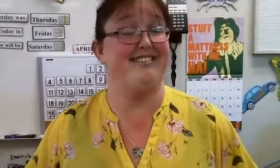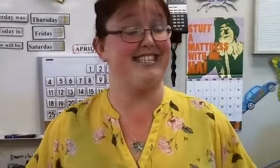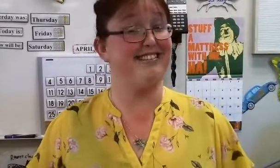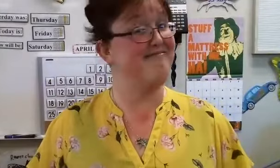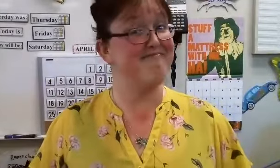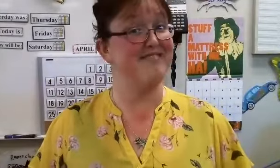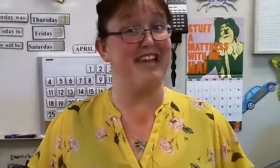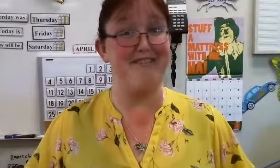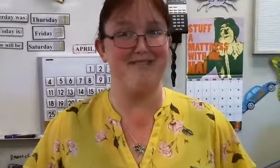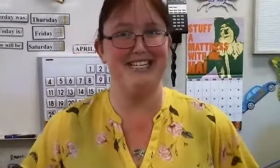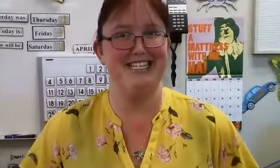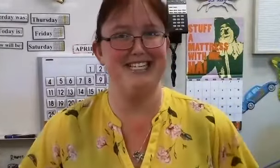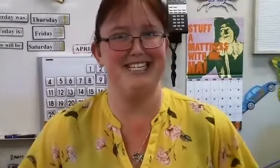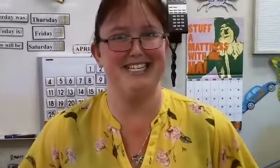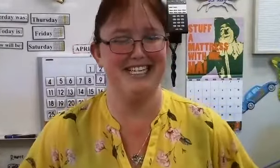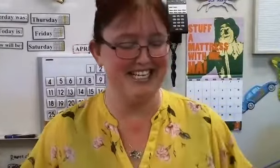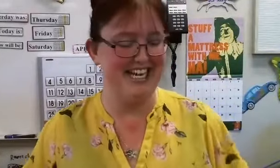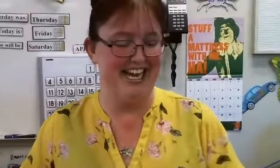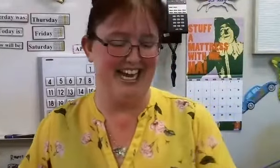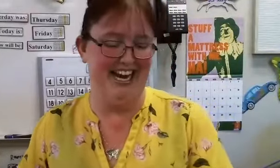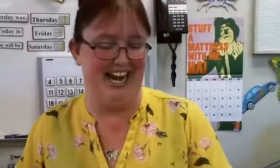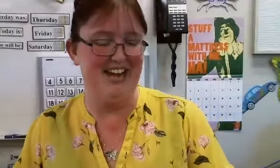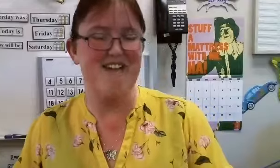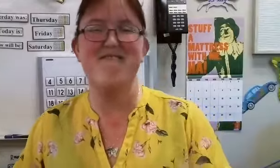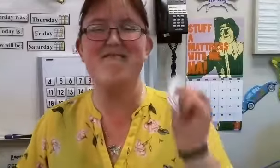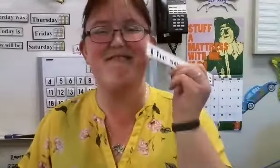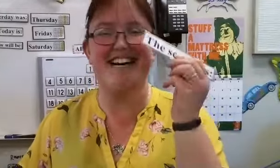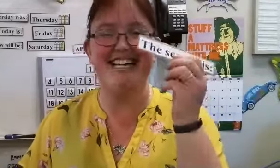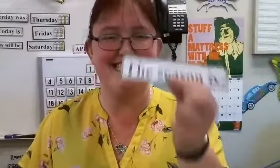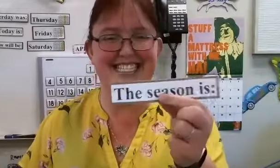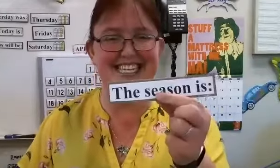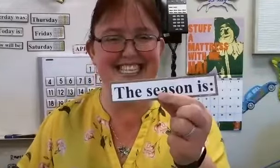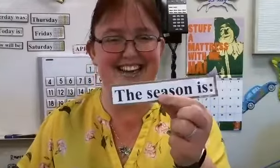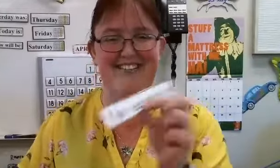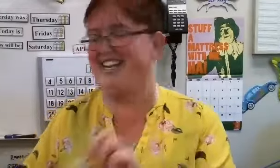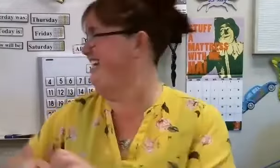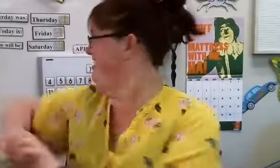And yeah. All right. What season are we in?